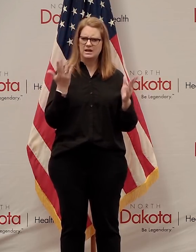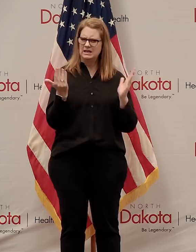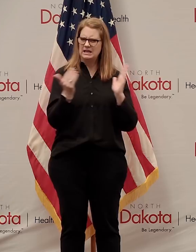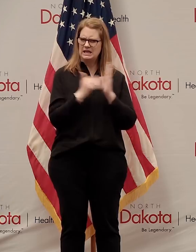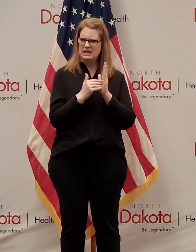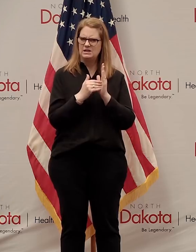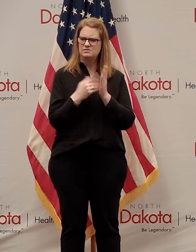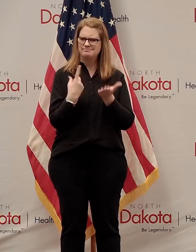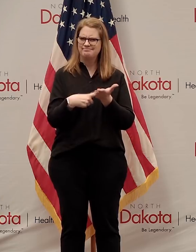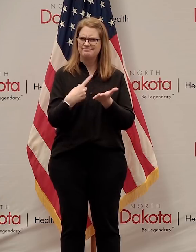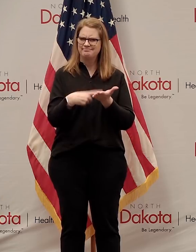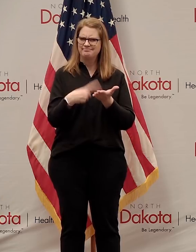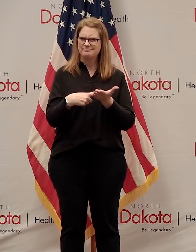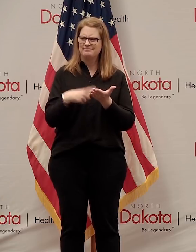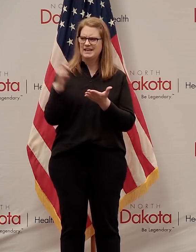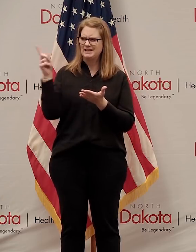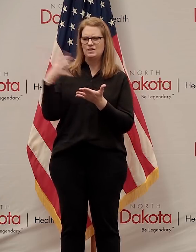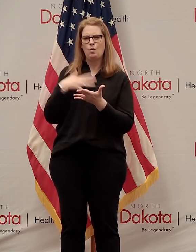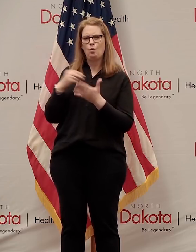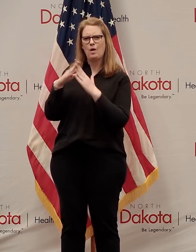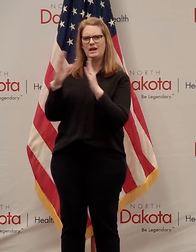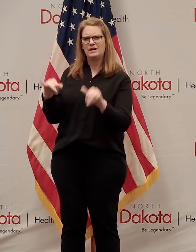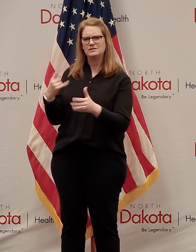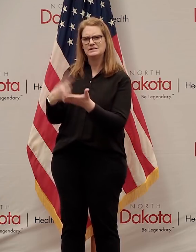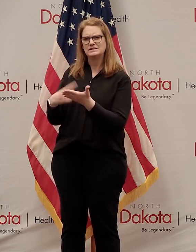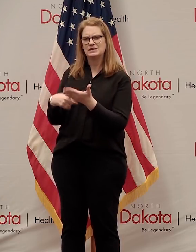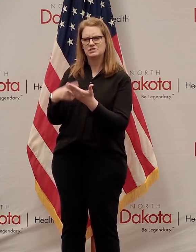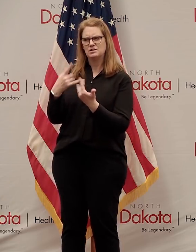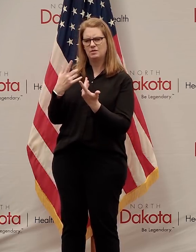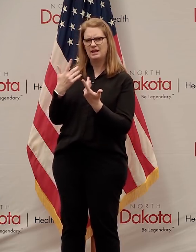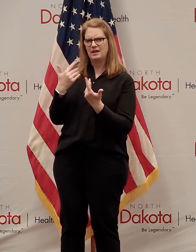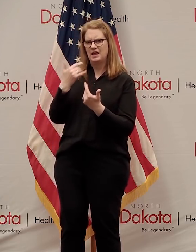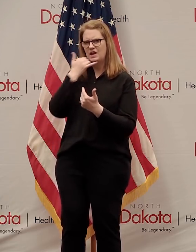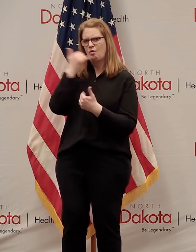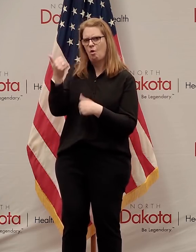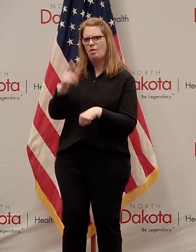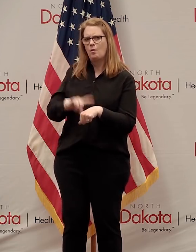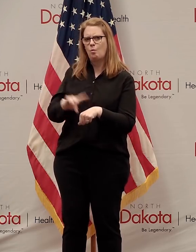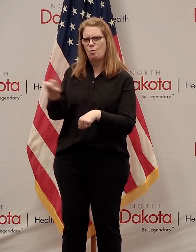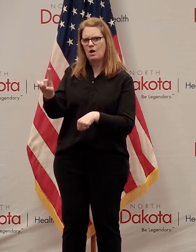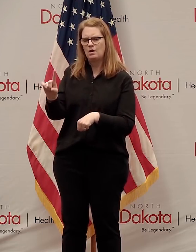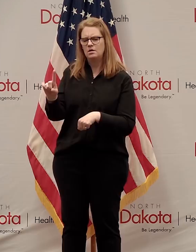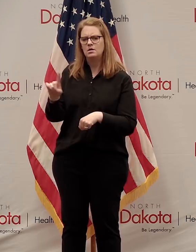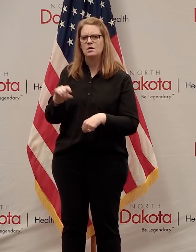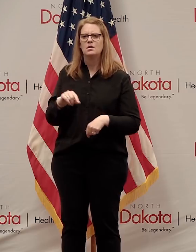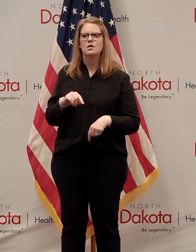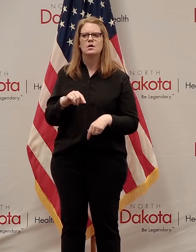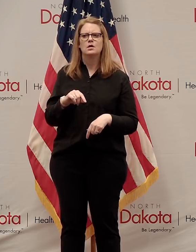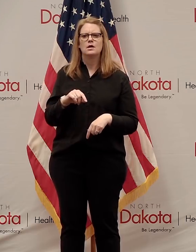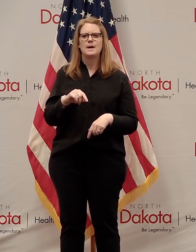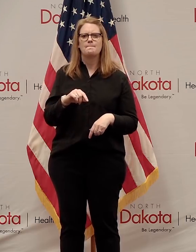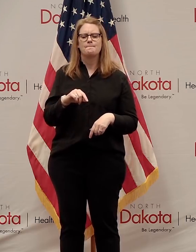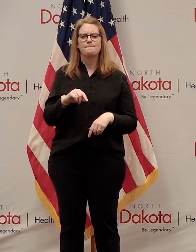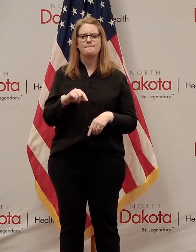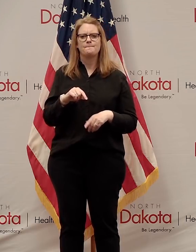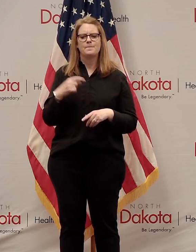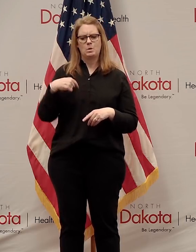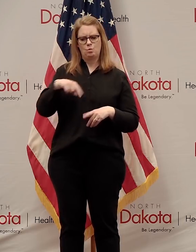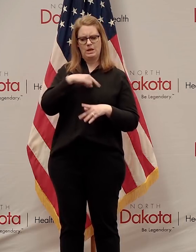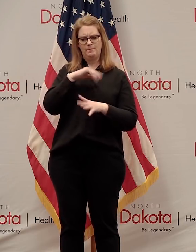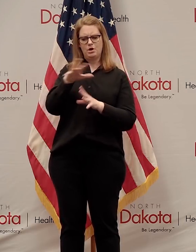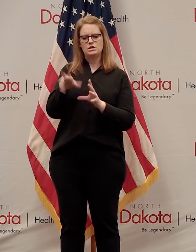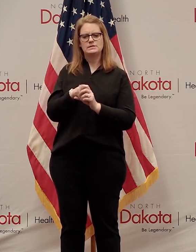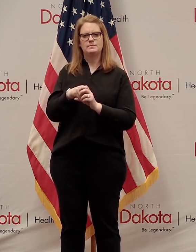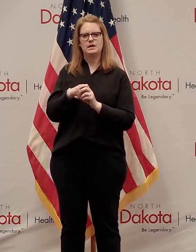again on, and in the White House briefing, again, we had a call today at one o'clock central time, where we participated